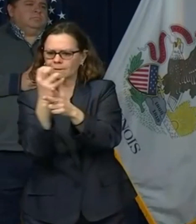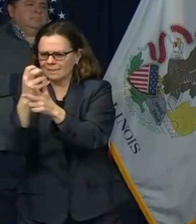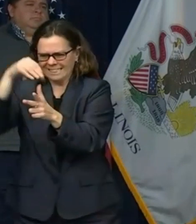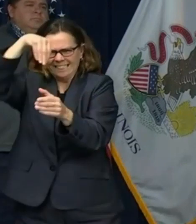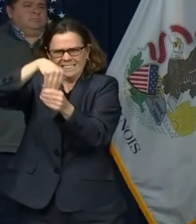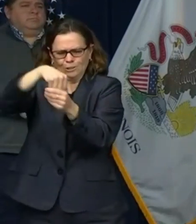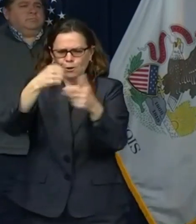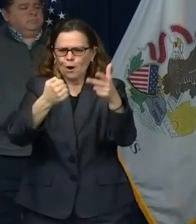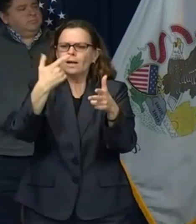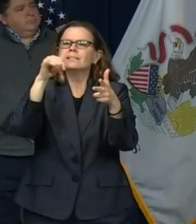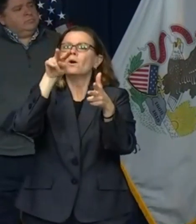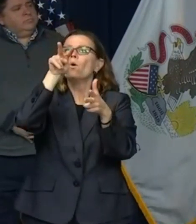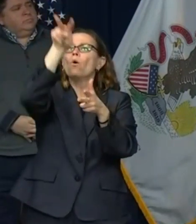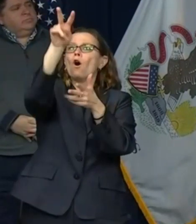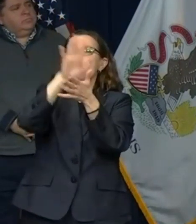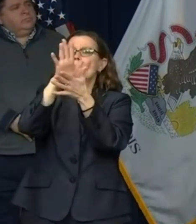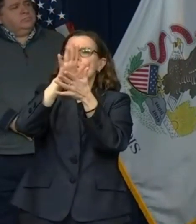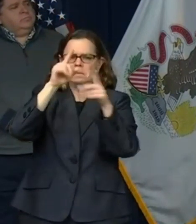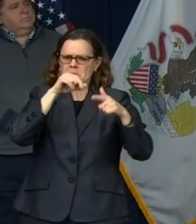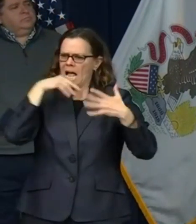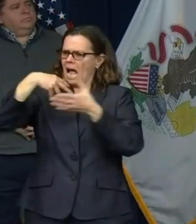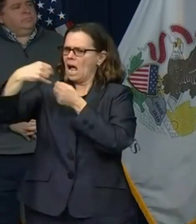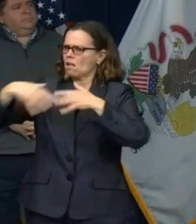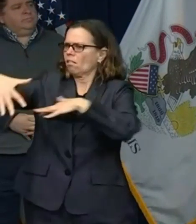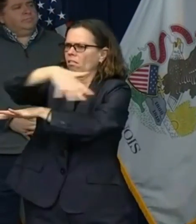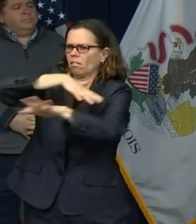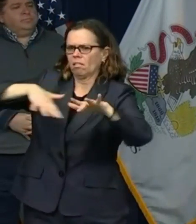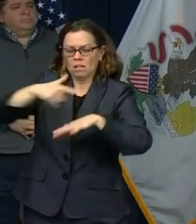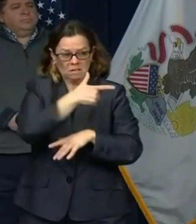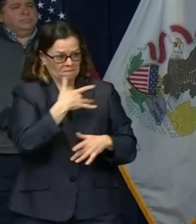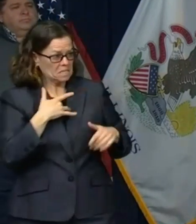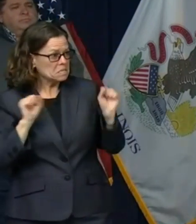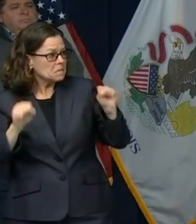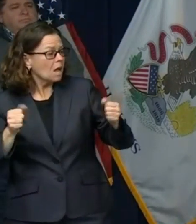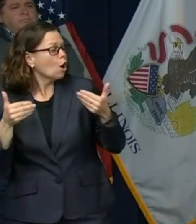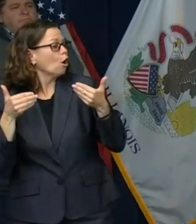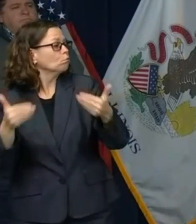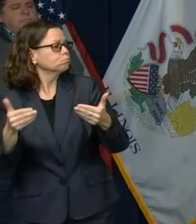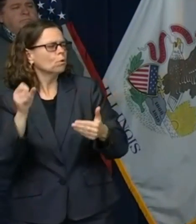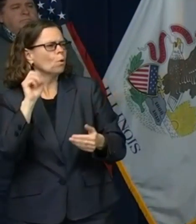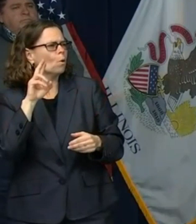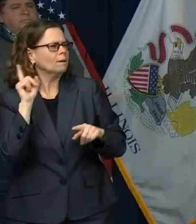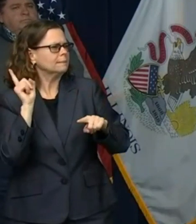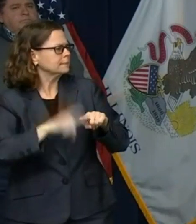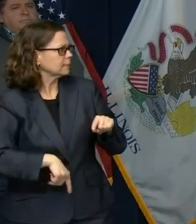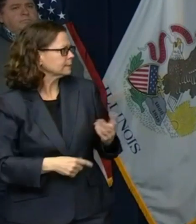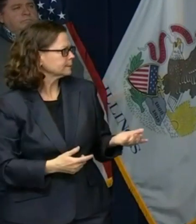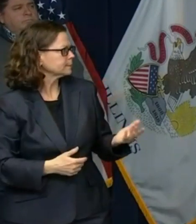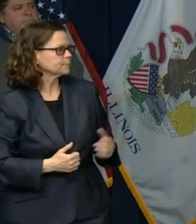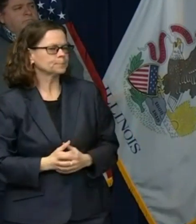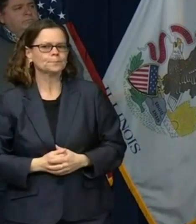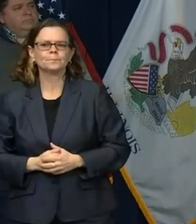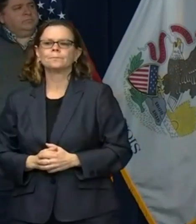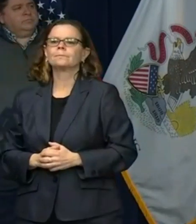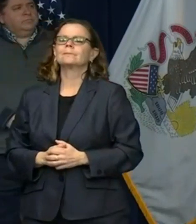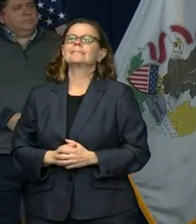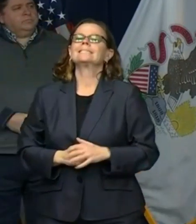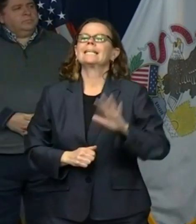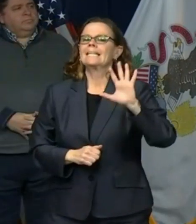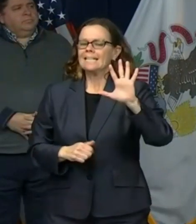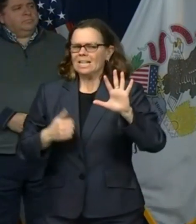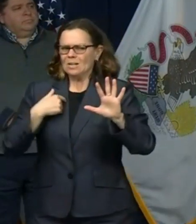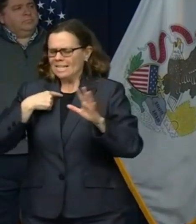still not a good time for them to reopen at this point? so we are still looking at that. I actually have been thinking about that and